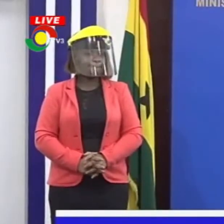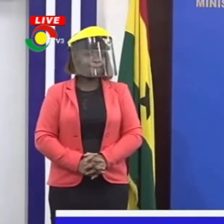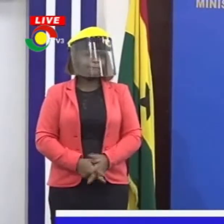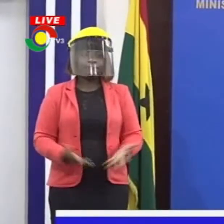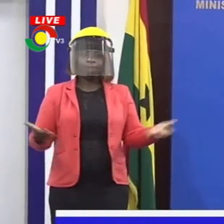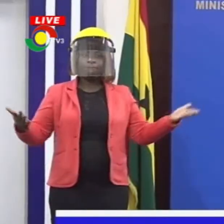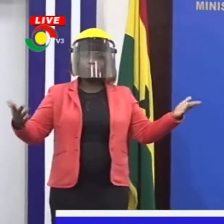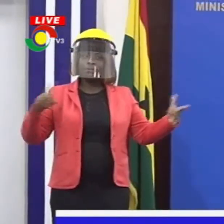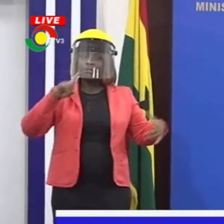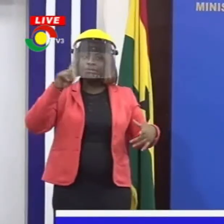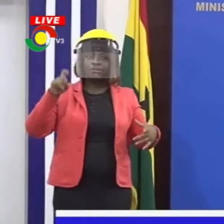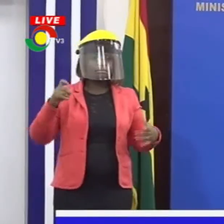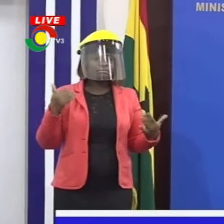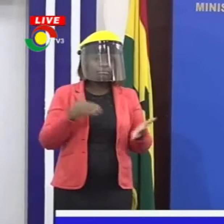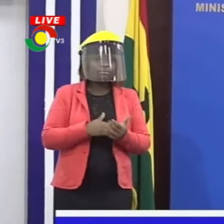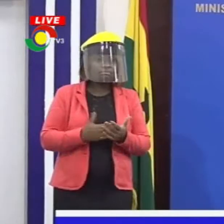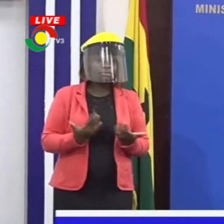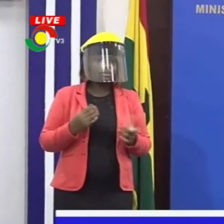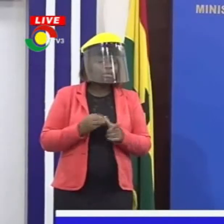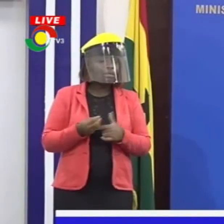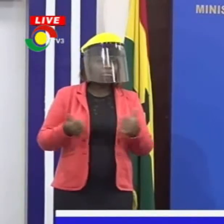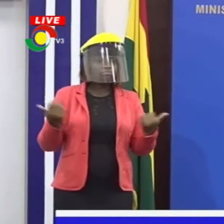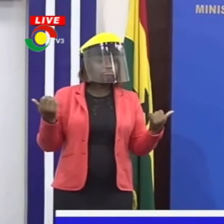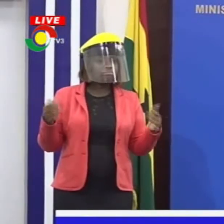Colleagues, is there a final batch of questions? Or do we leave it here?